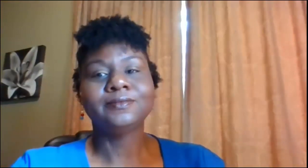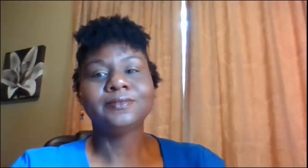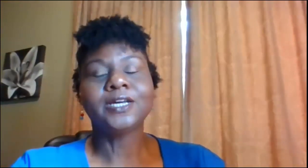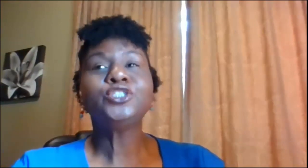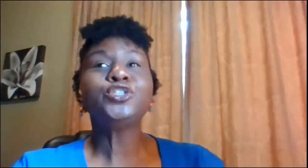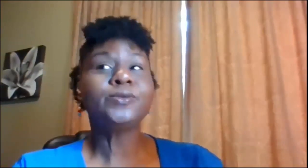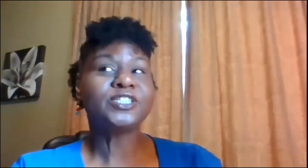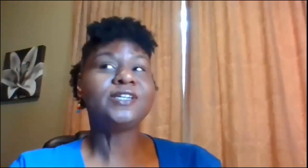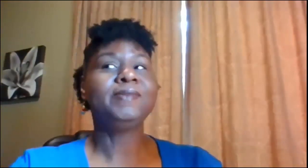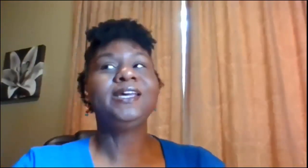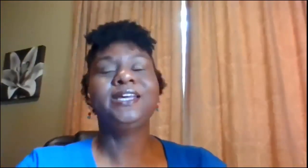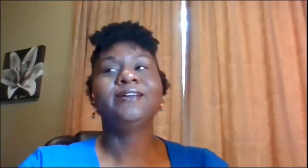a Jewish comedian